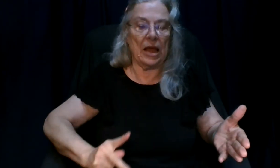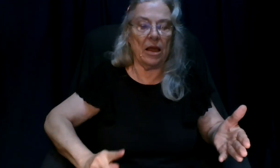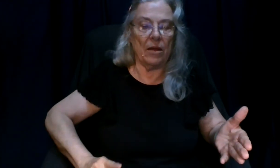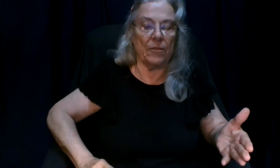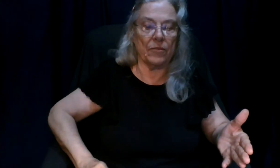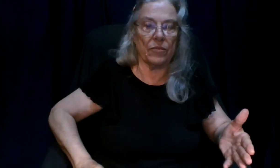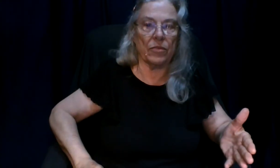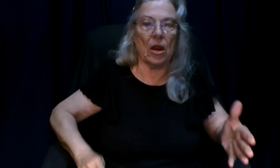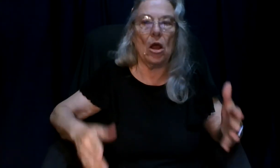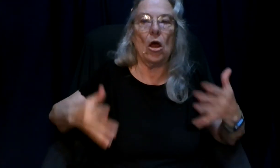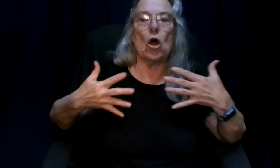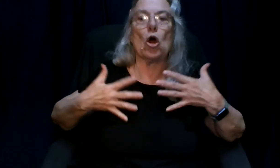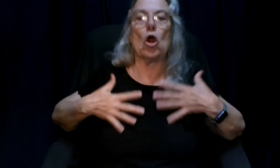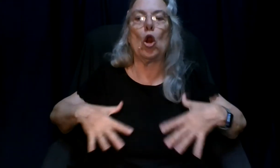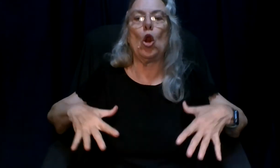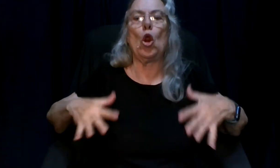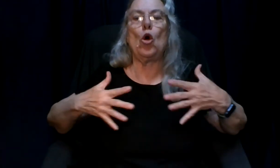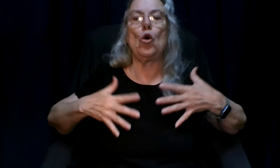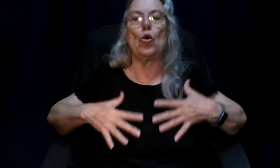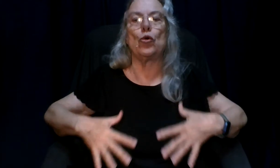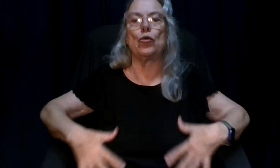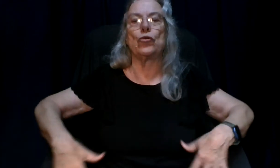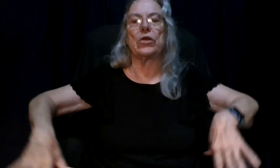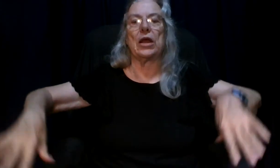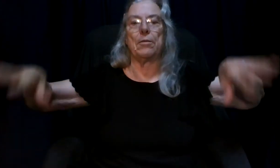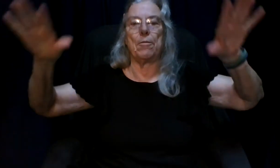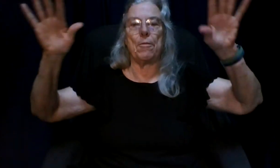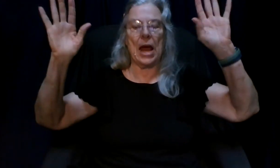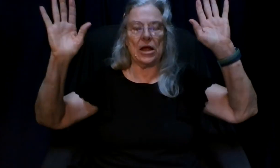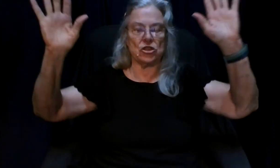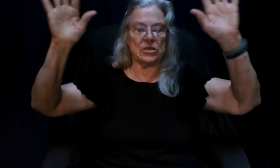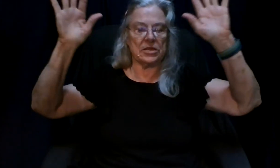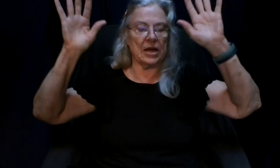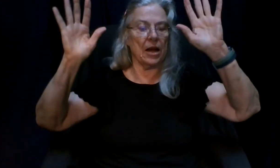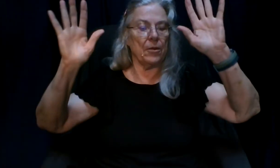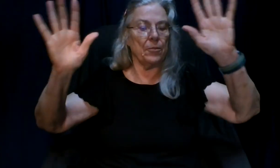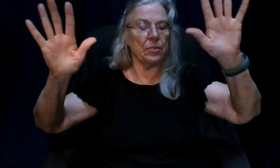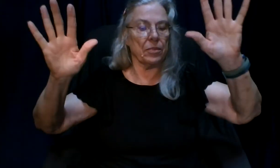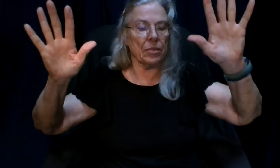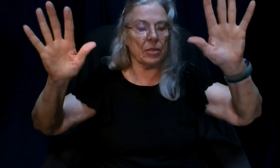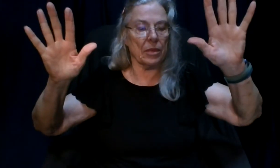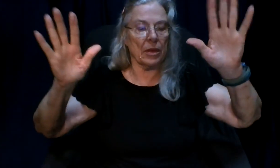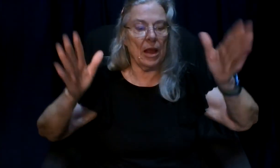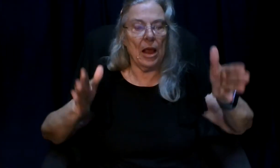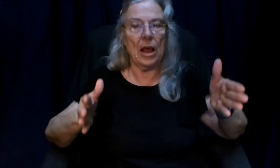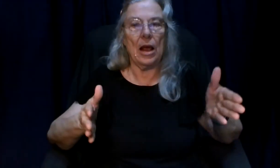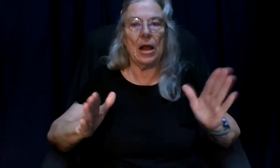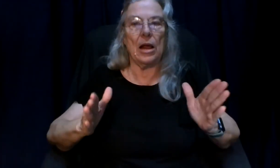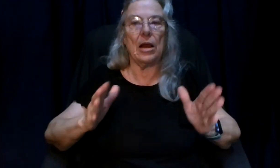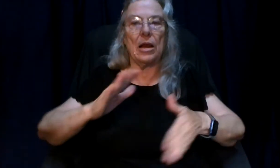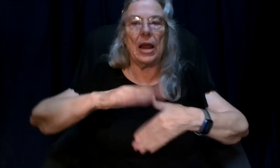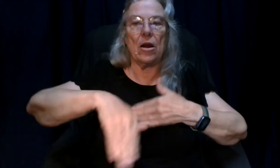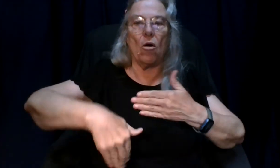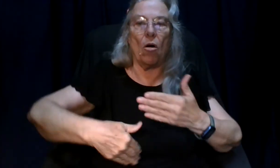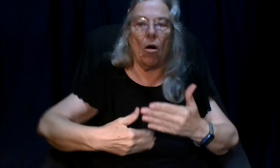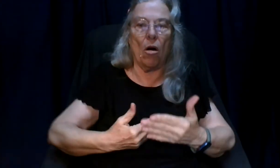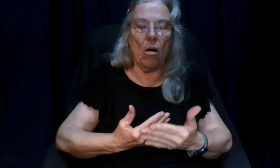clothed in majesty let all